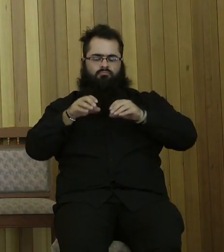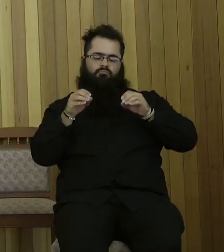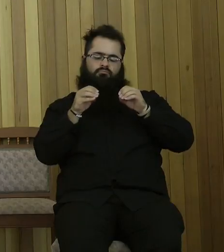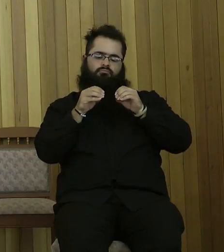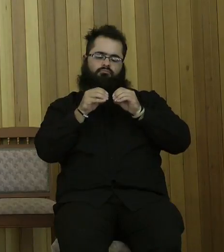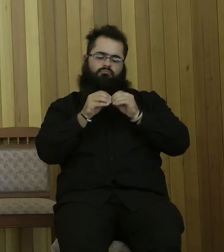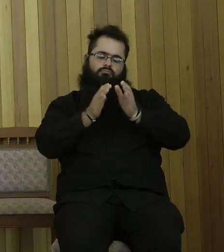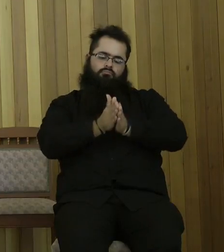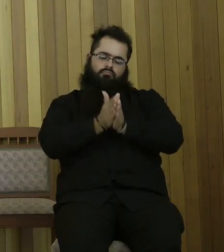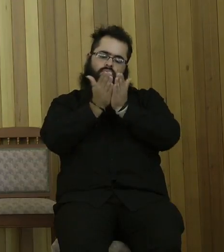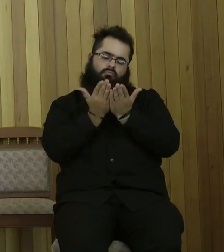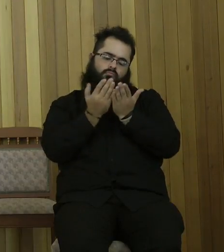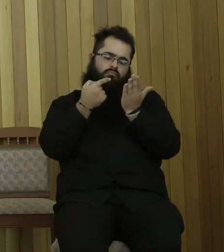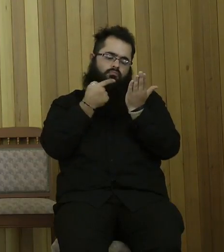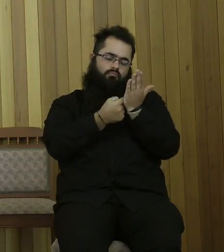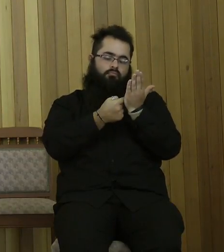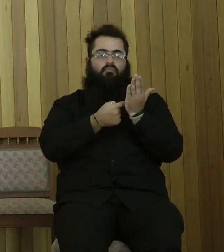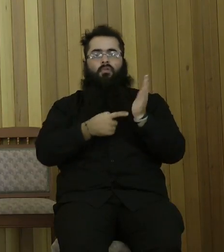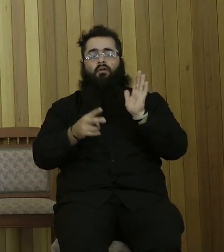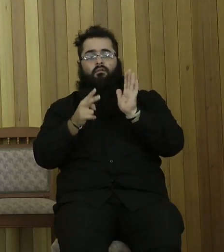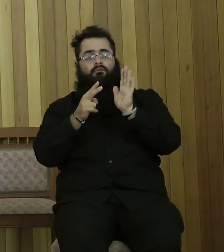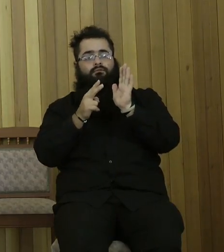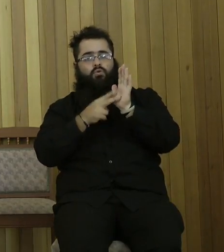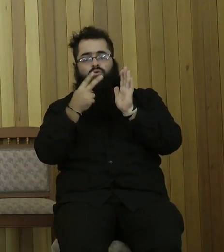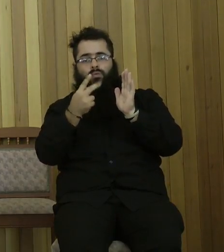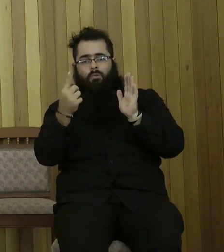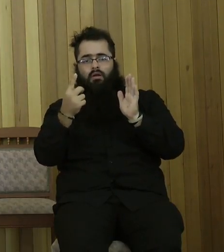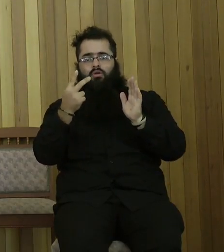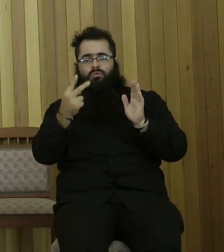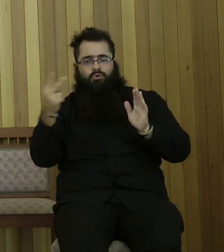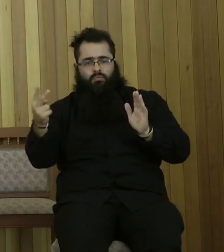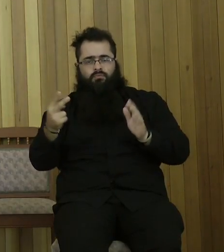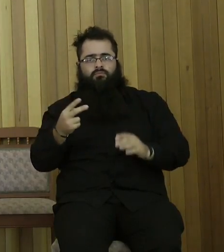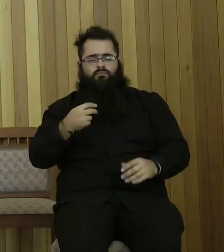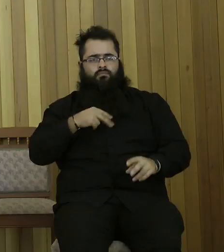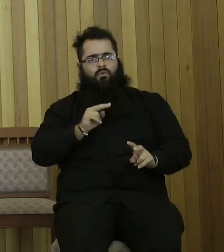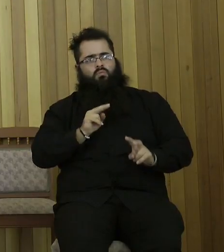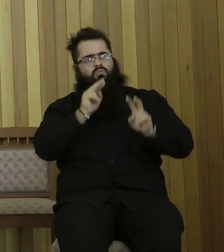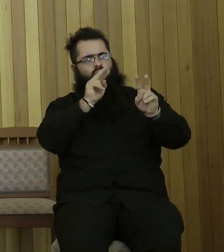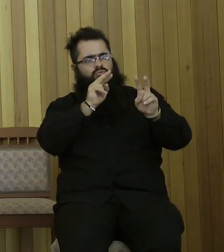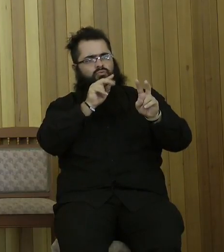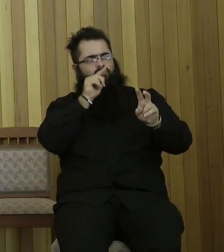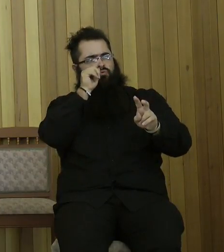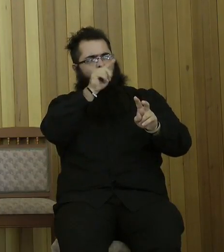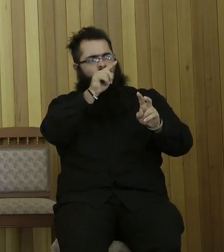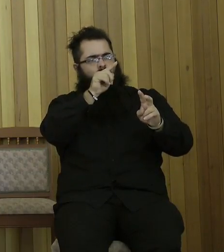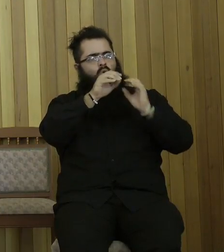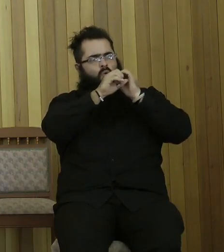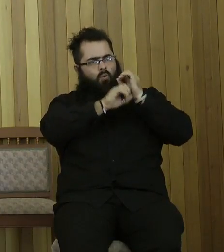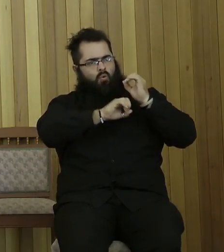In verse 21 and 22, I was watching, and the same horn was making war against the saints, and prevailing against